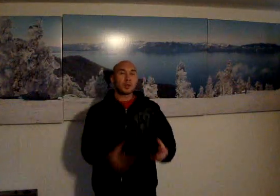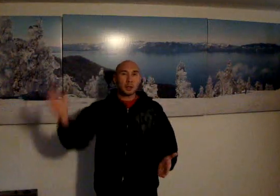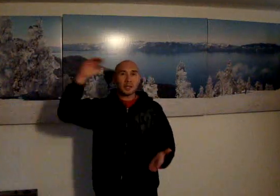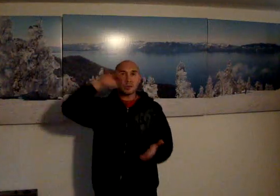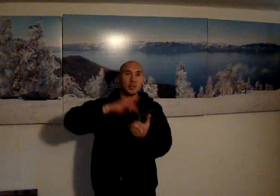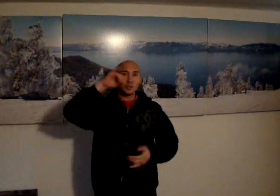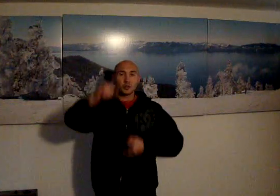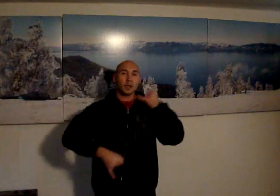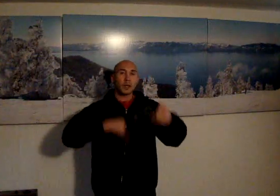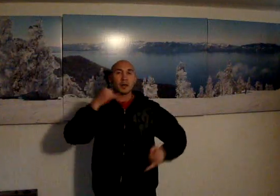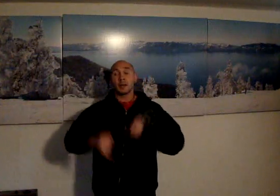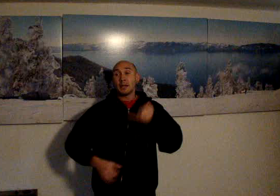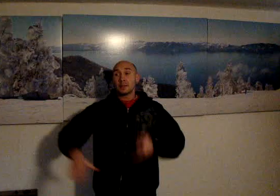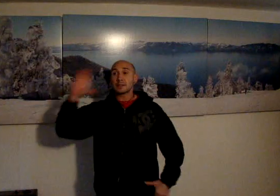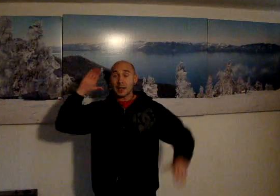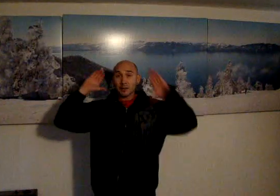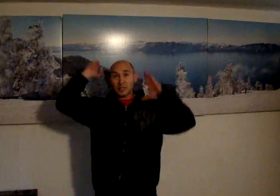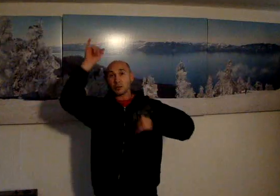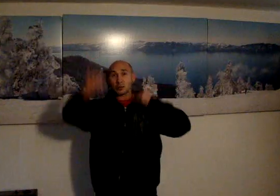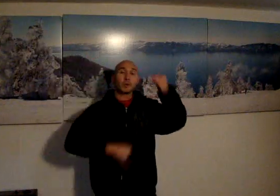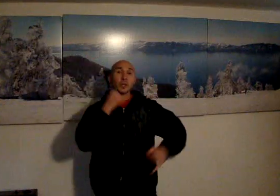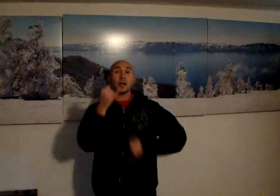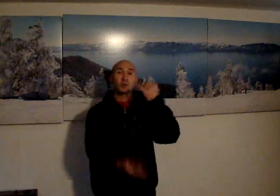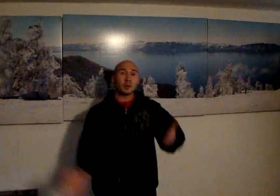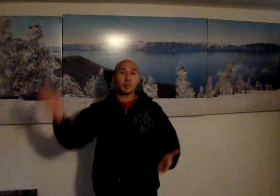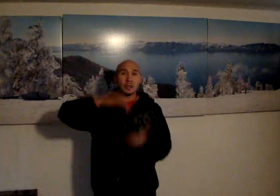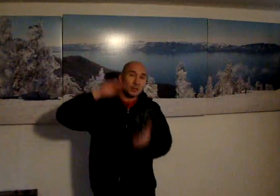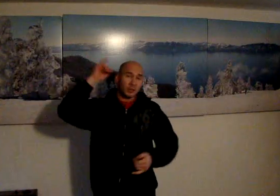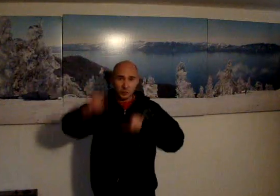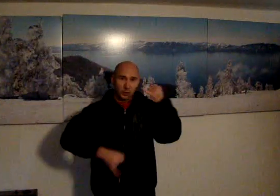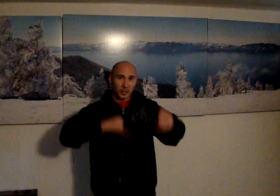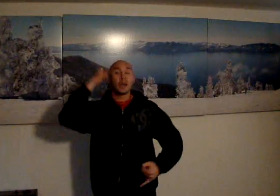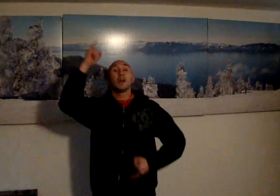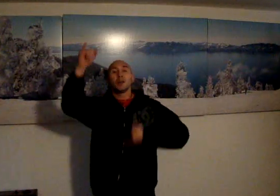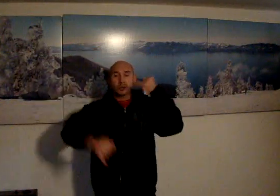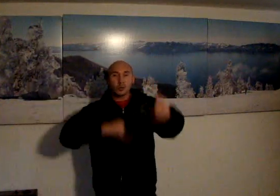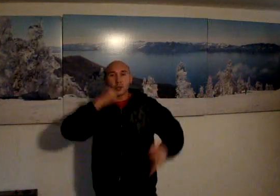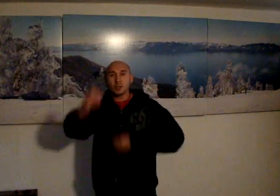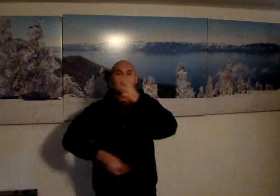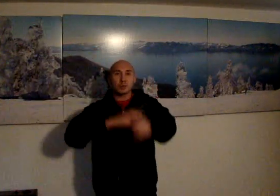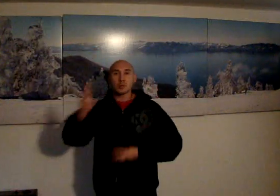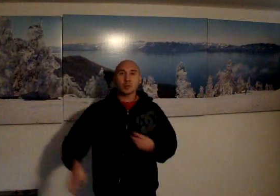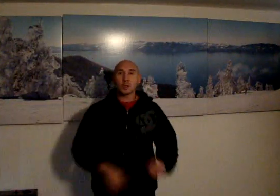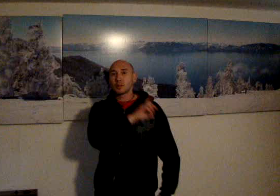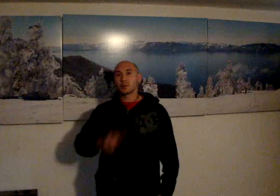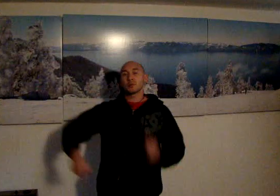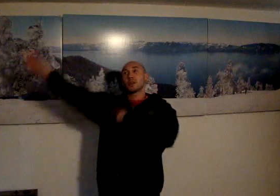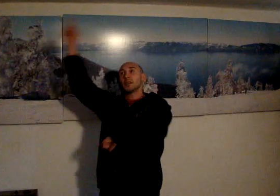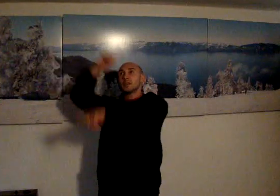repeat the joy the sounding joy repeat the joy joy to the world the Lord he